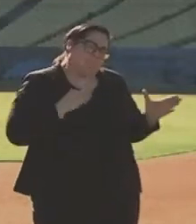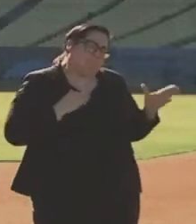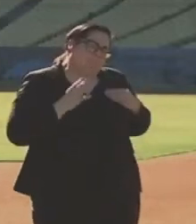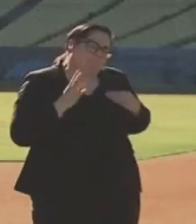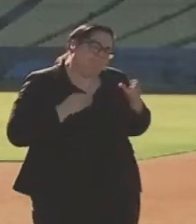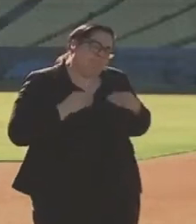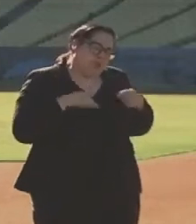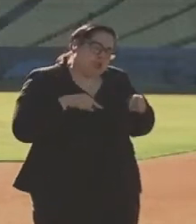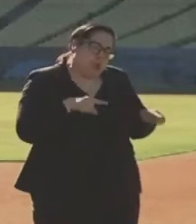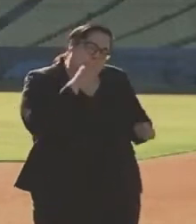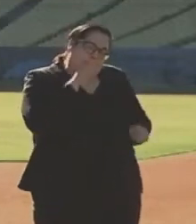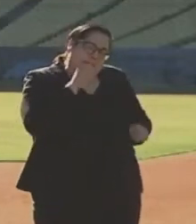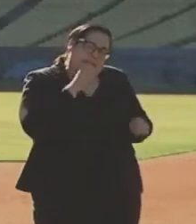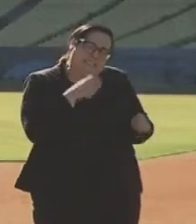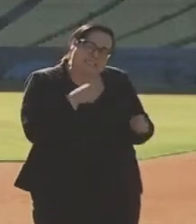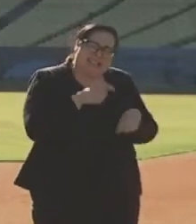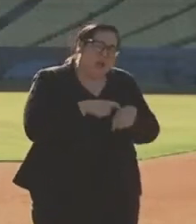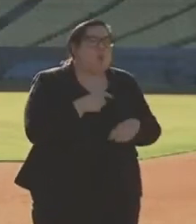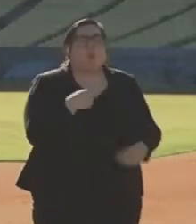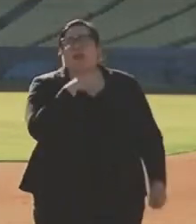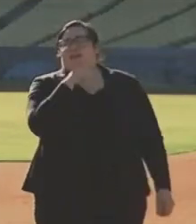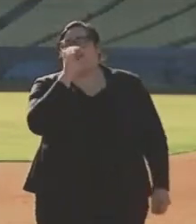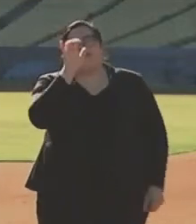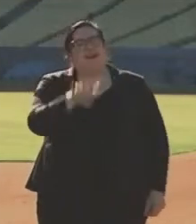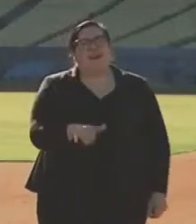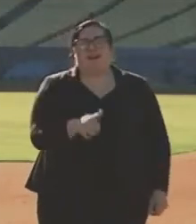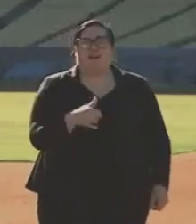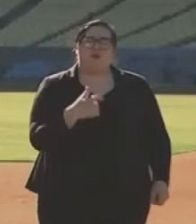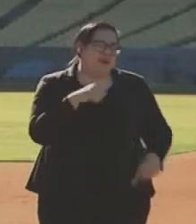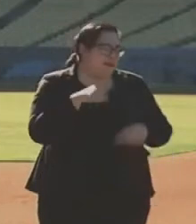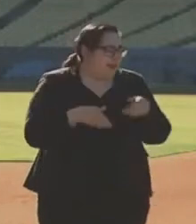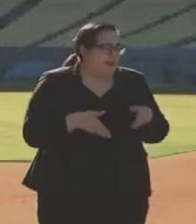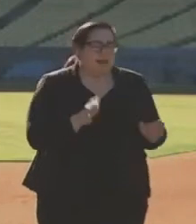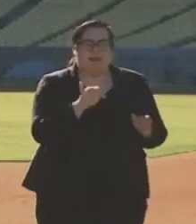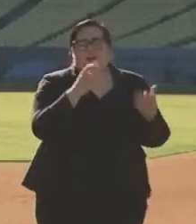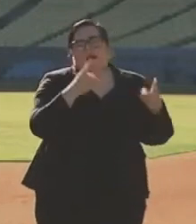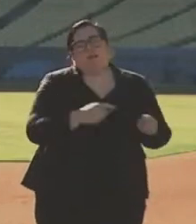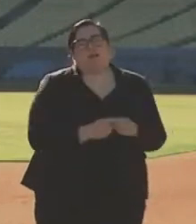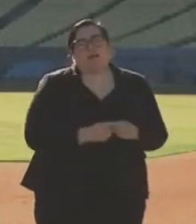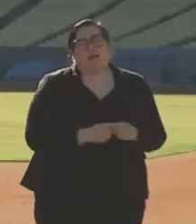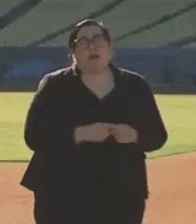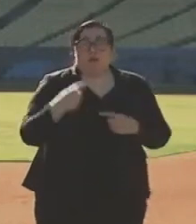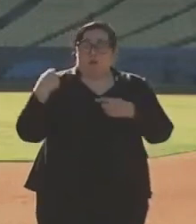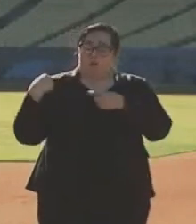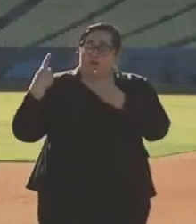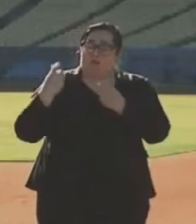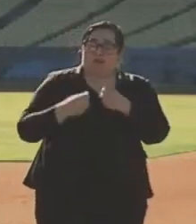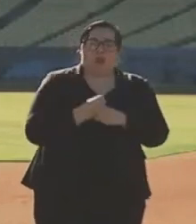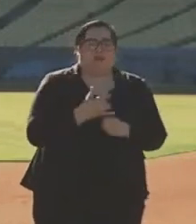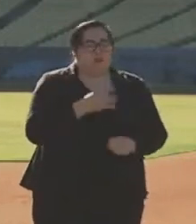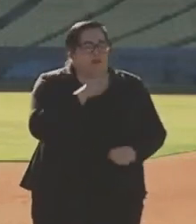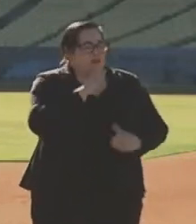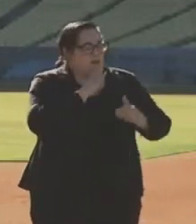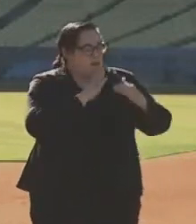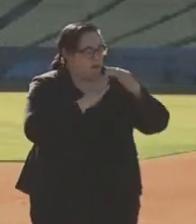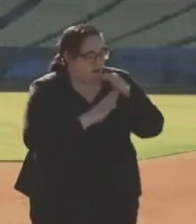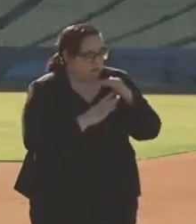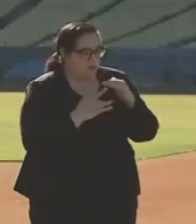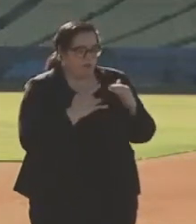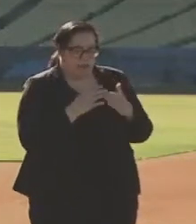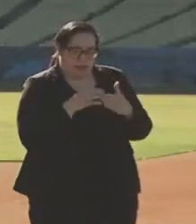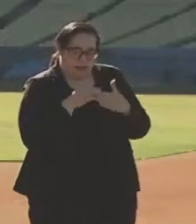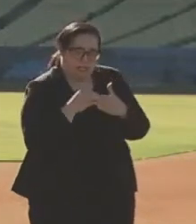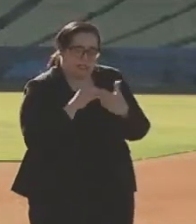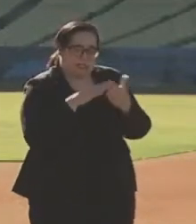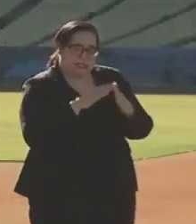pandemic. We are not that city. We cannot allow that to happen. For this past year, I've been humbled to lead the city council